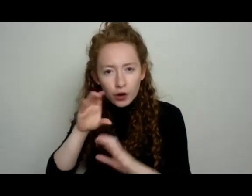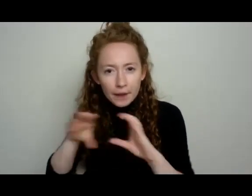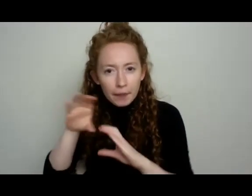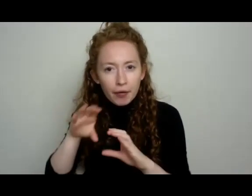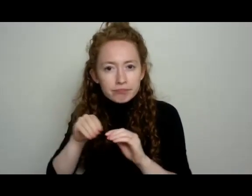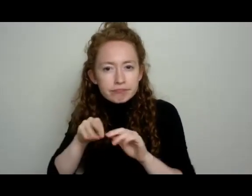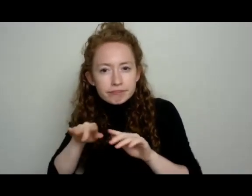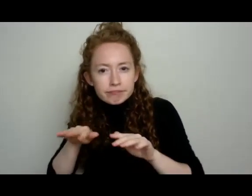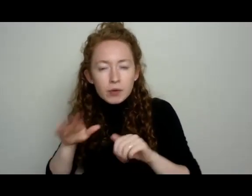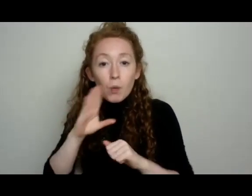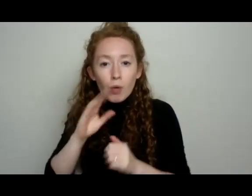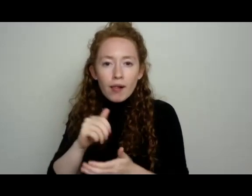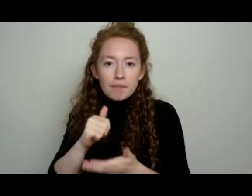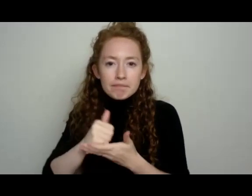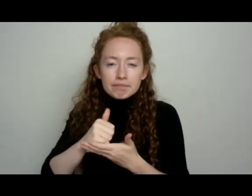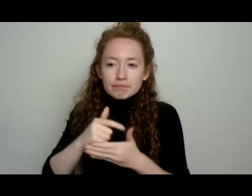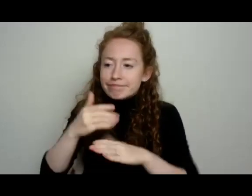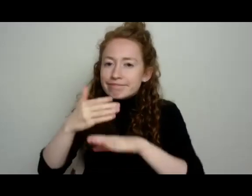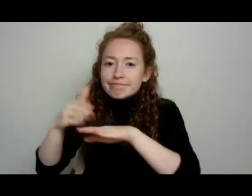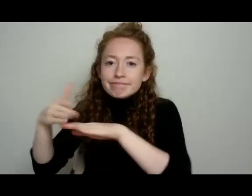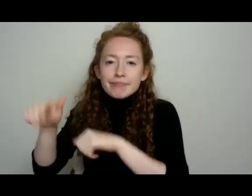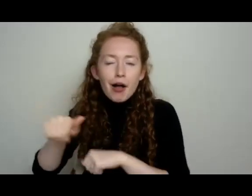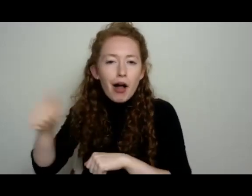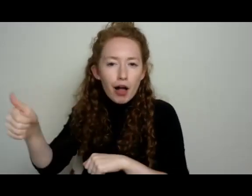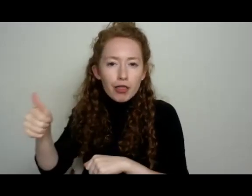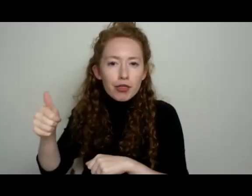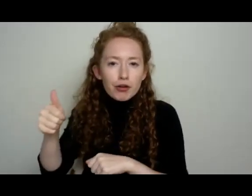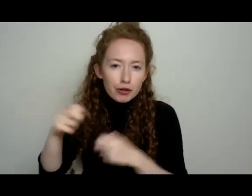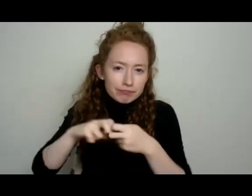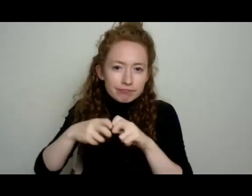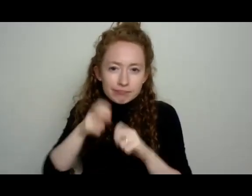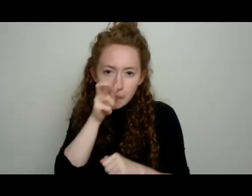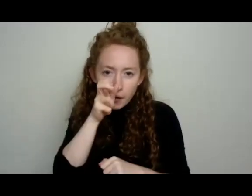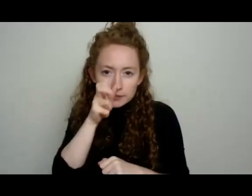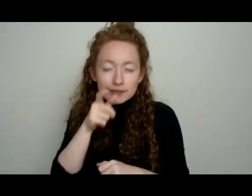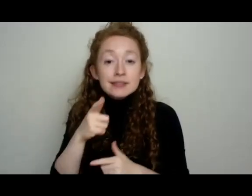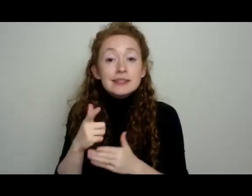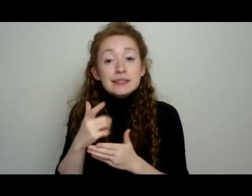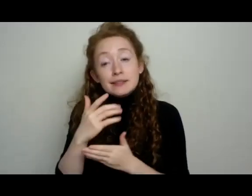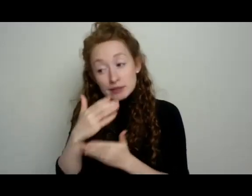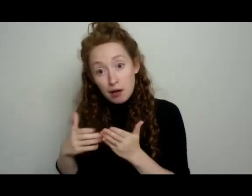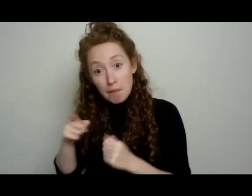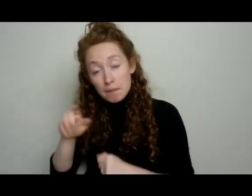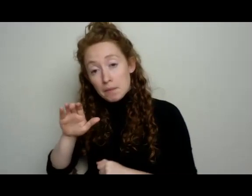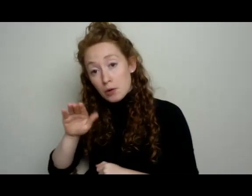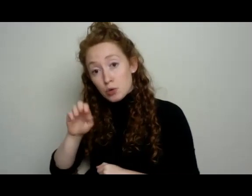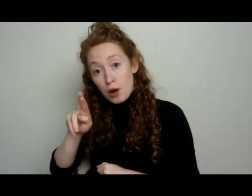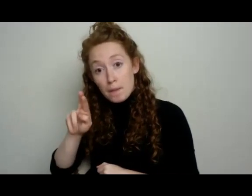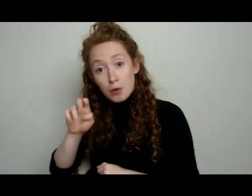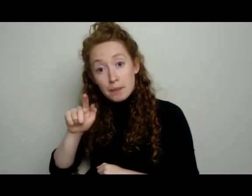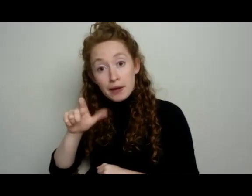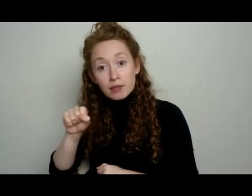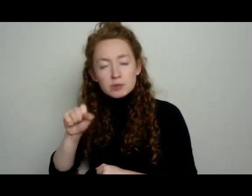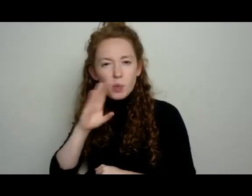um, the allium to the cucumber beetles, but they do a little bit. And certainly they don't, they defer,